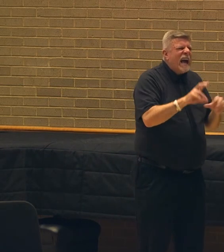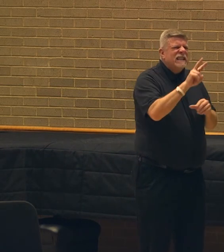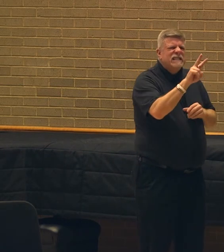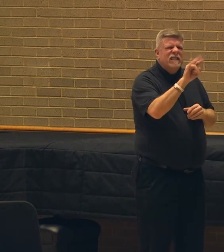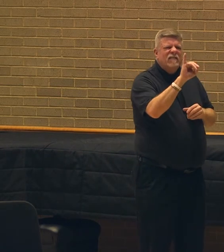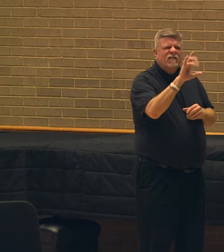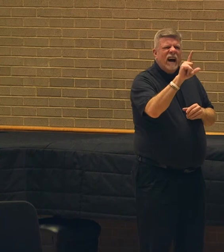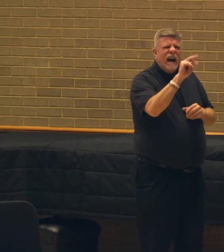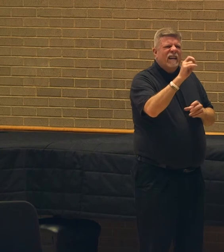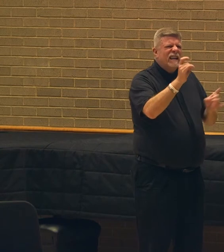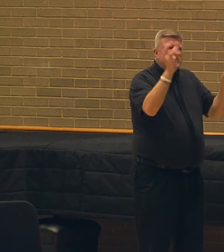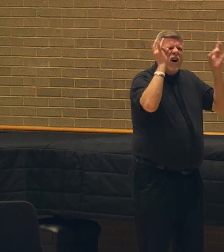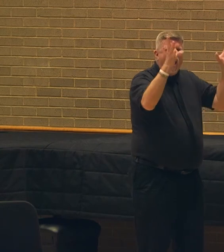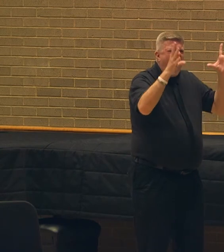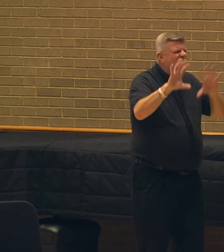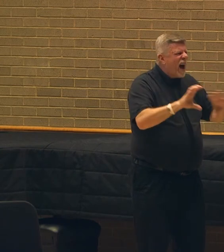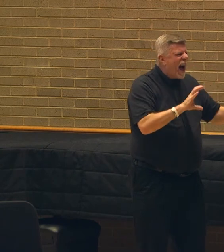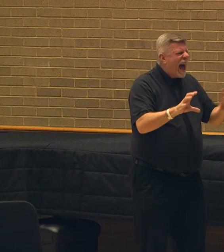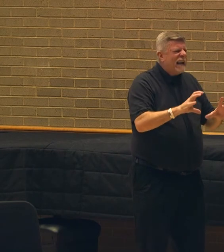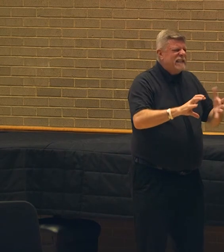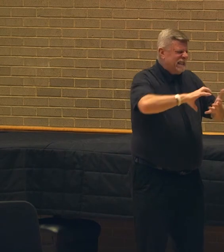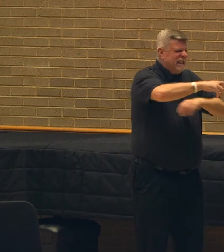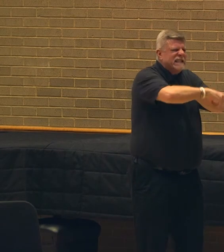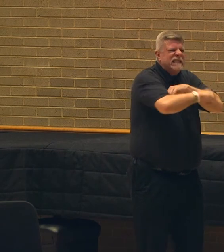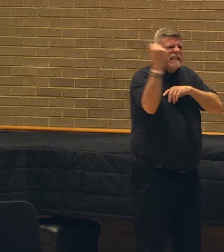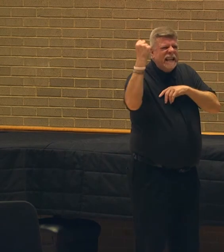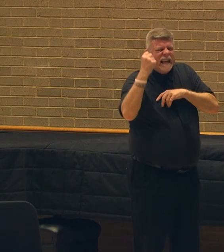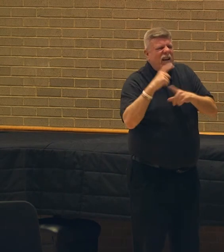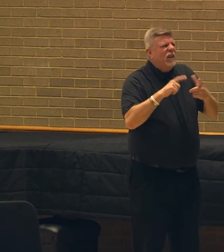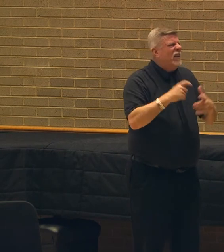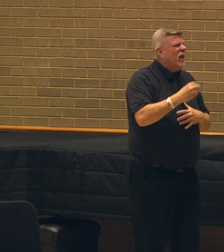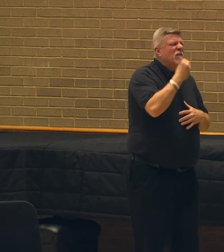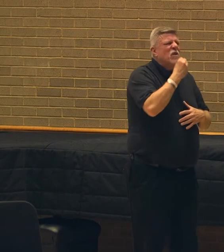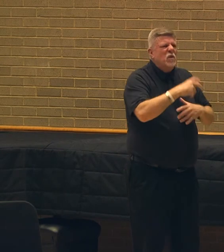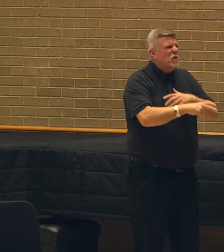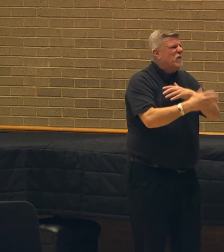of their language, their food, their songs, their dances.